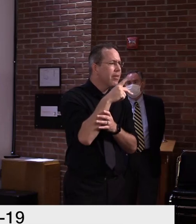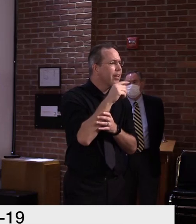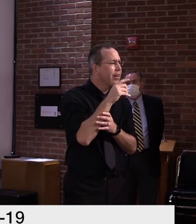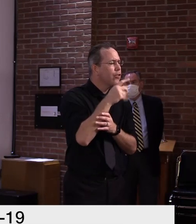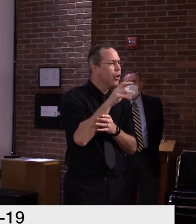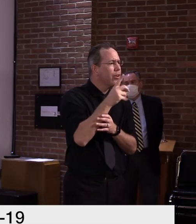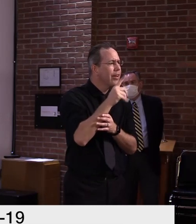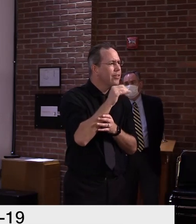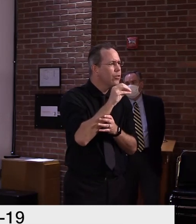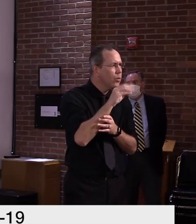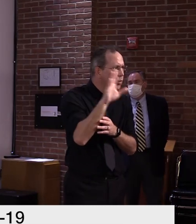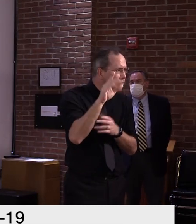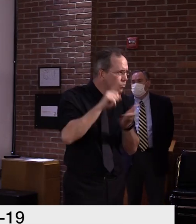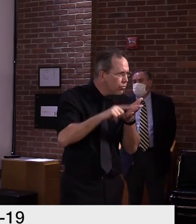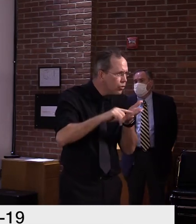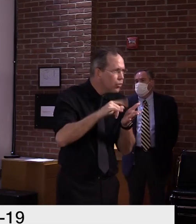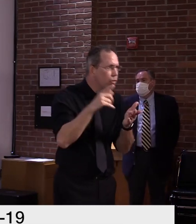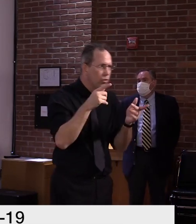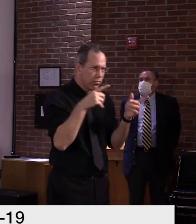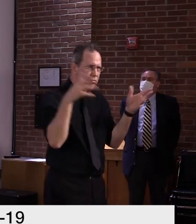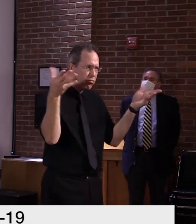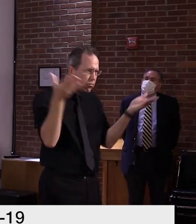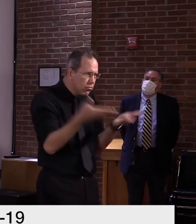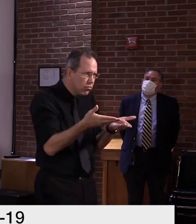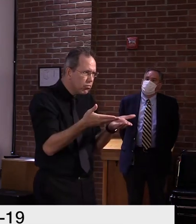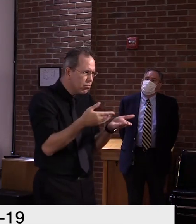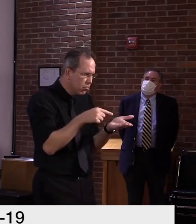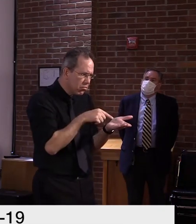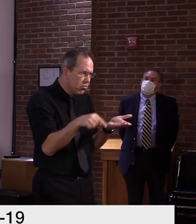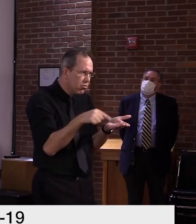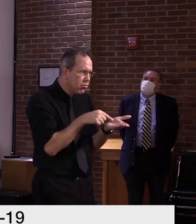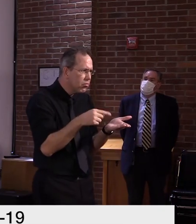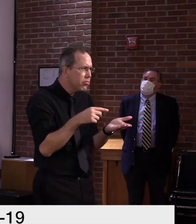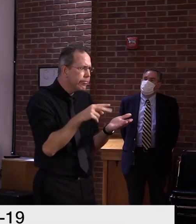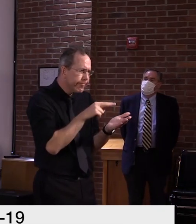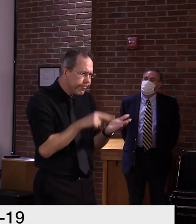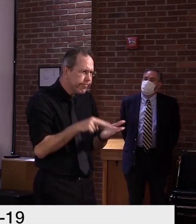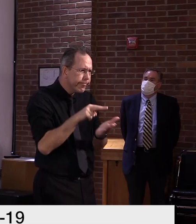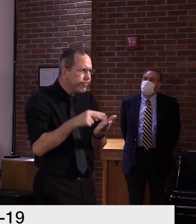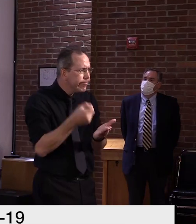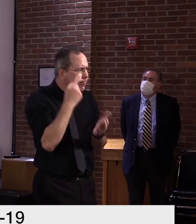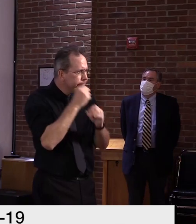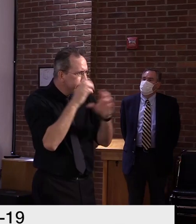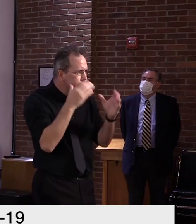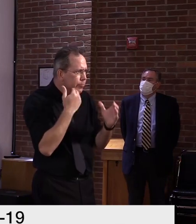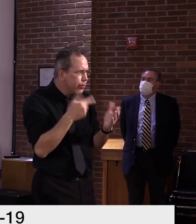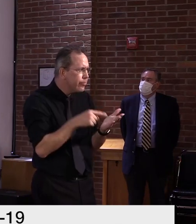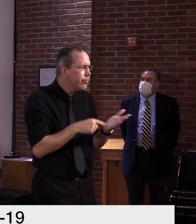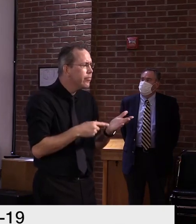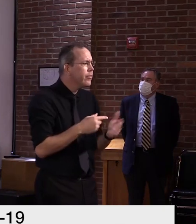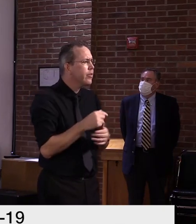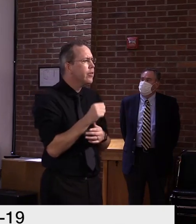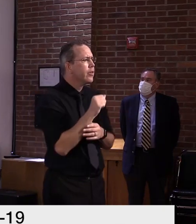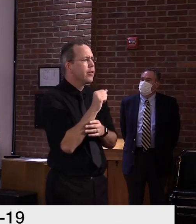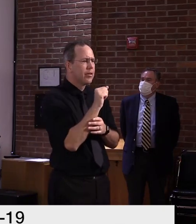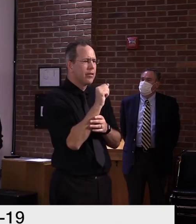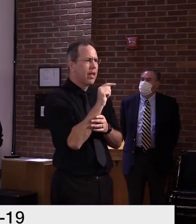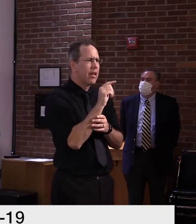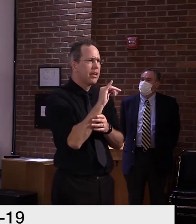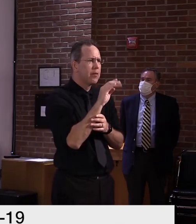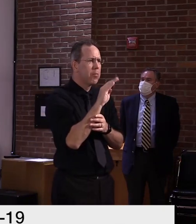discussing that internally, uh, over time, uh, as these questions about serology testing continue to come up.